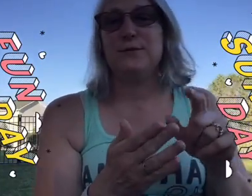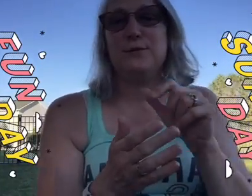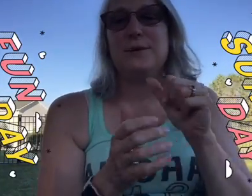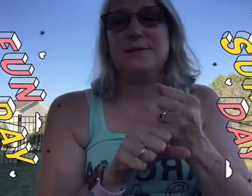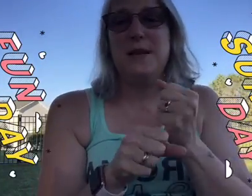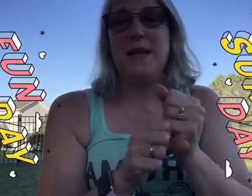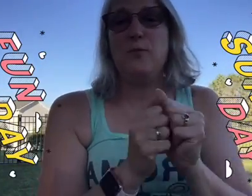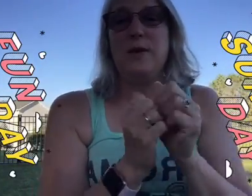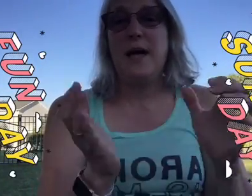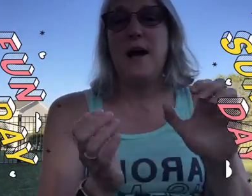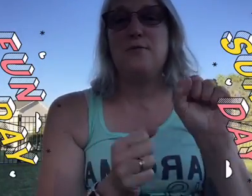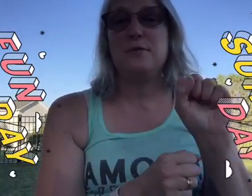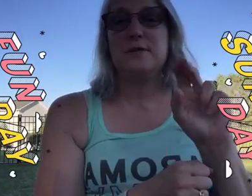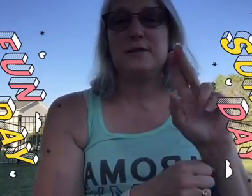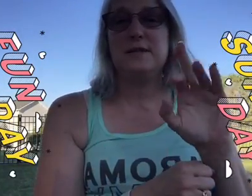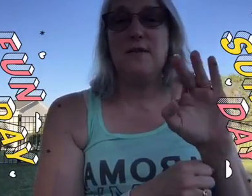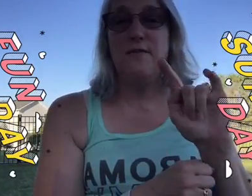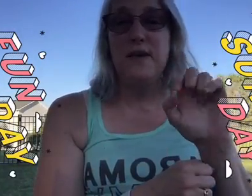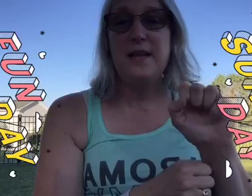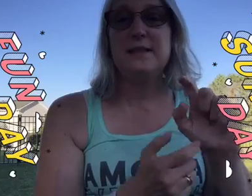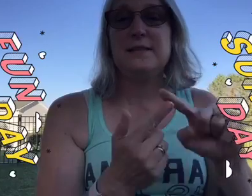so it's made without sulfates